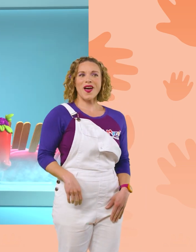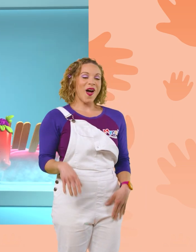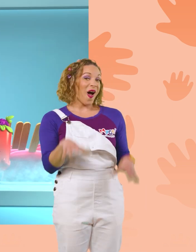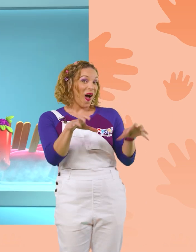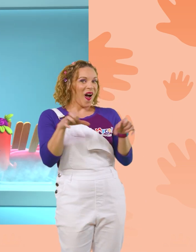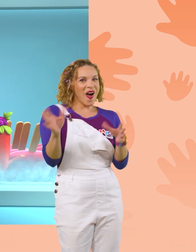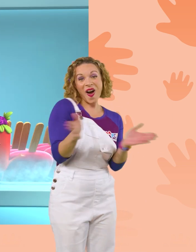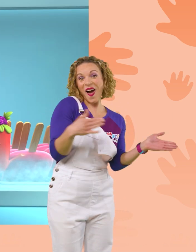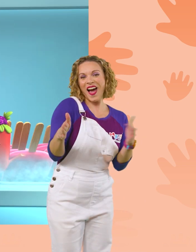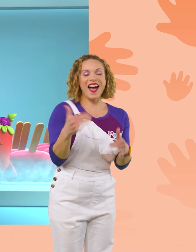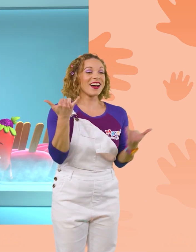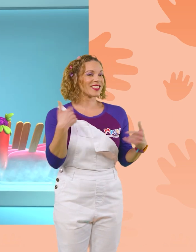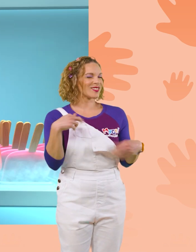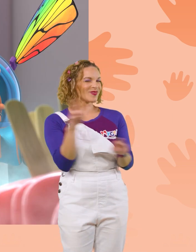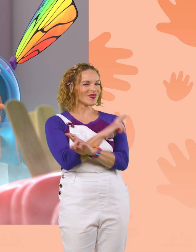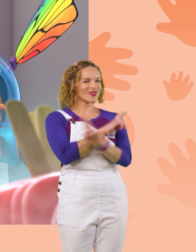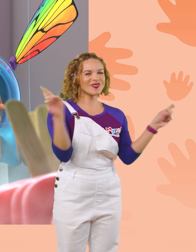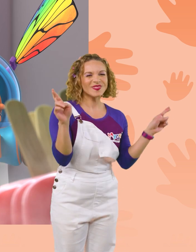freezy breezy! Now I'm all set!